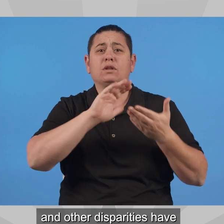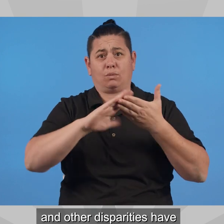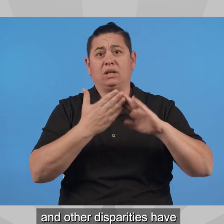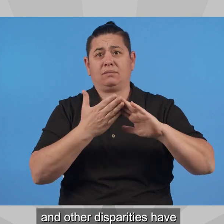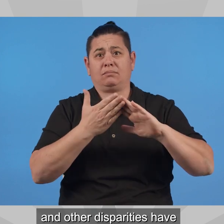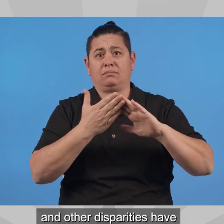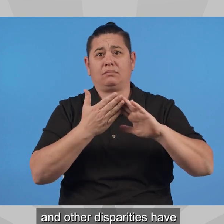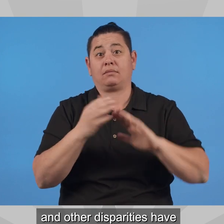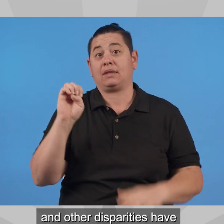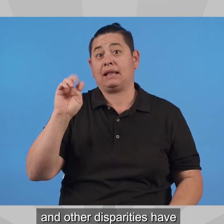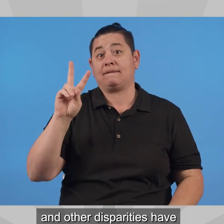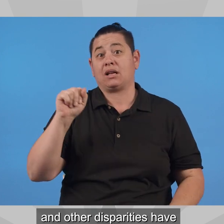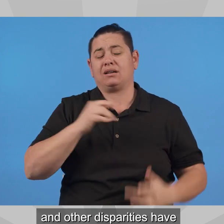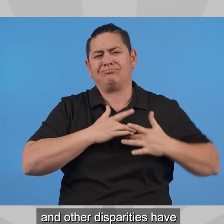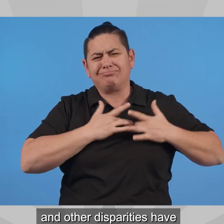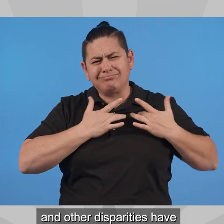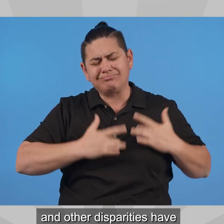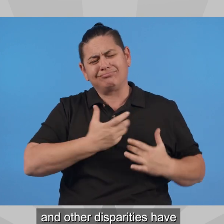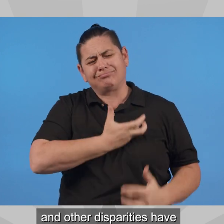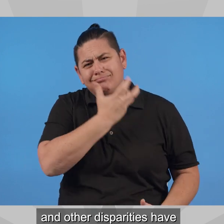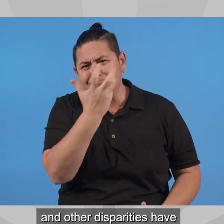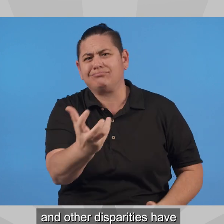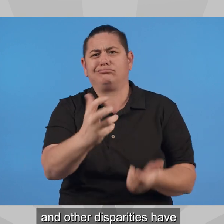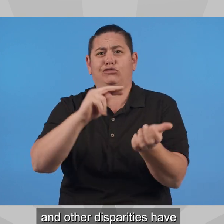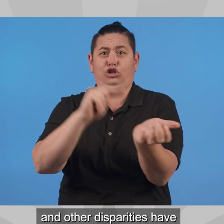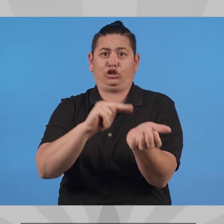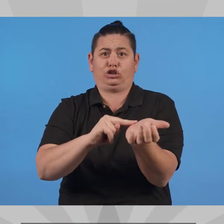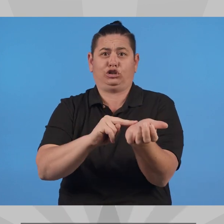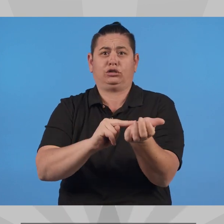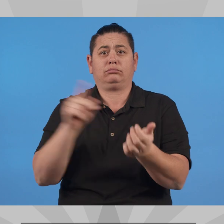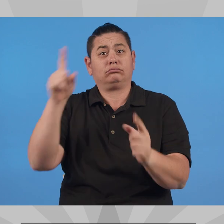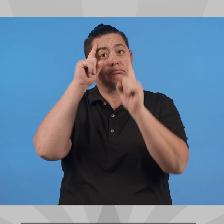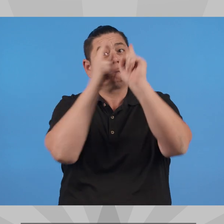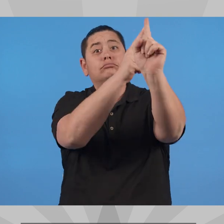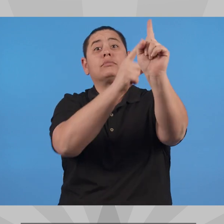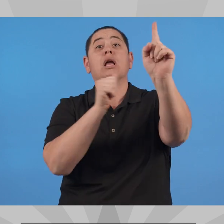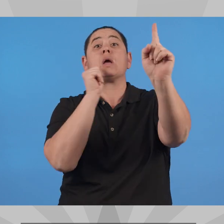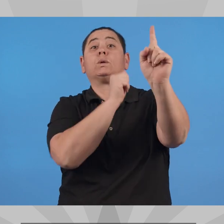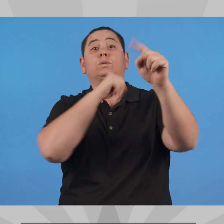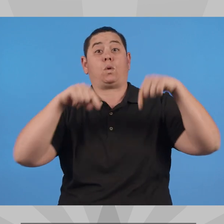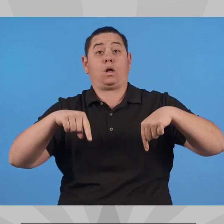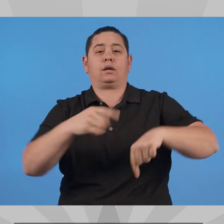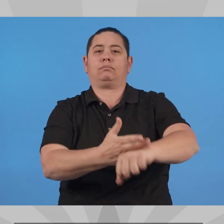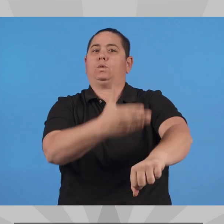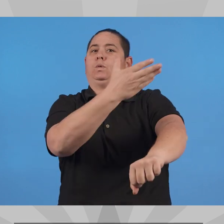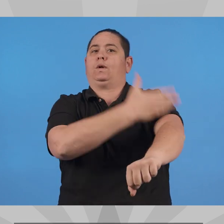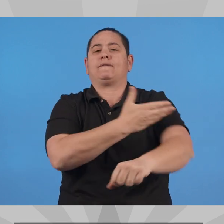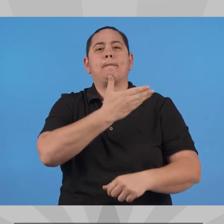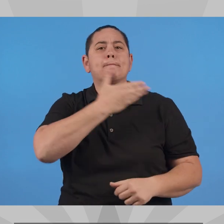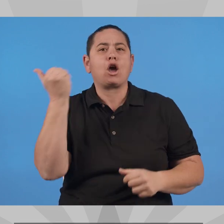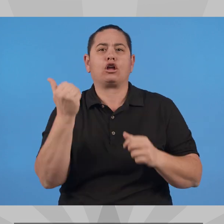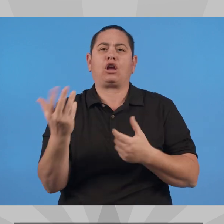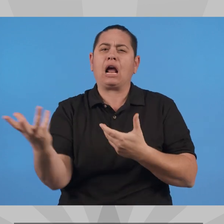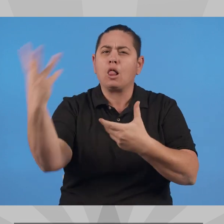and other disparities have on Arizona communities. A nurse at heart, Eva advocates for a better,